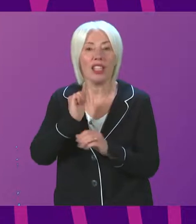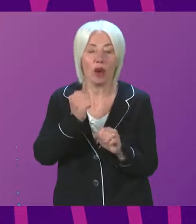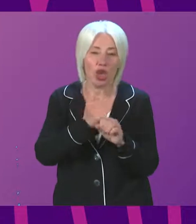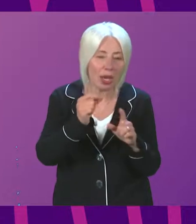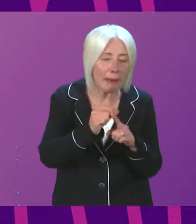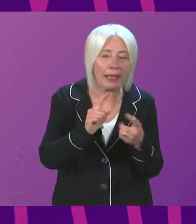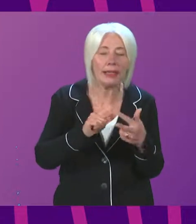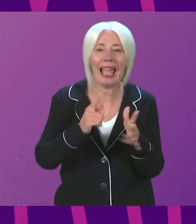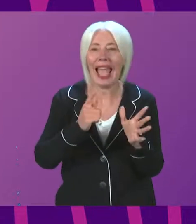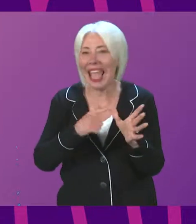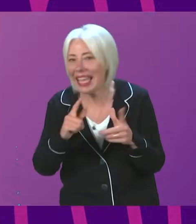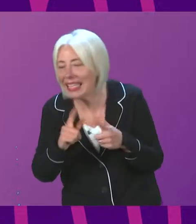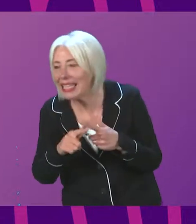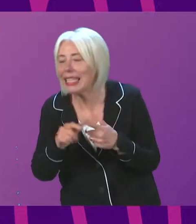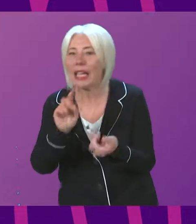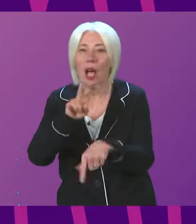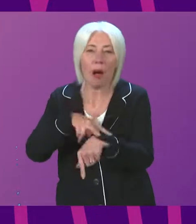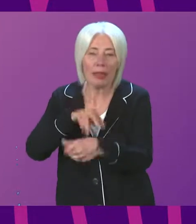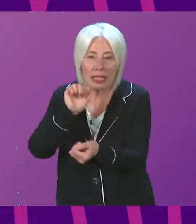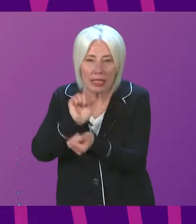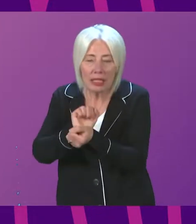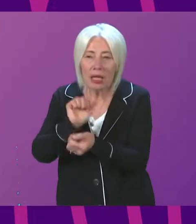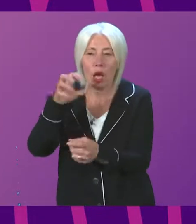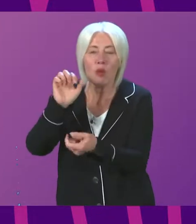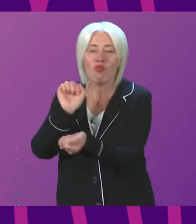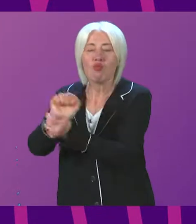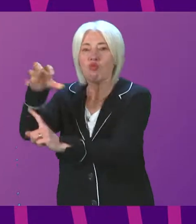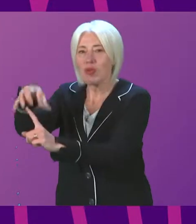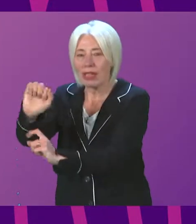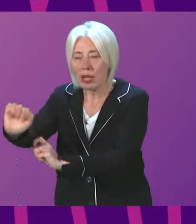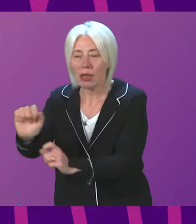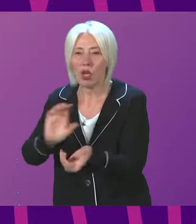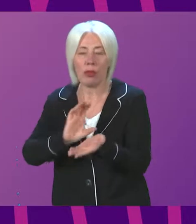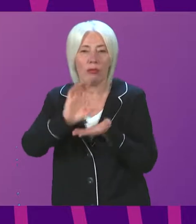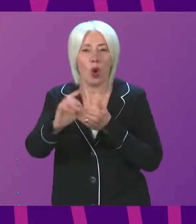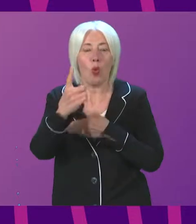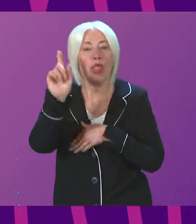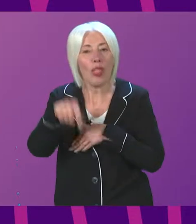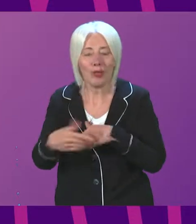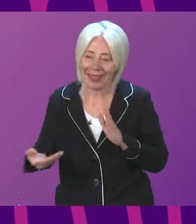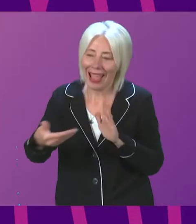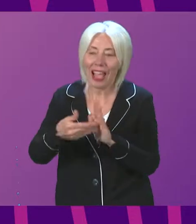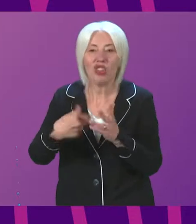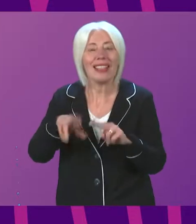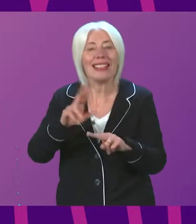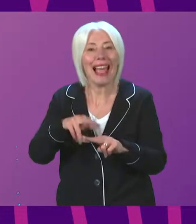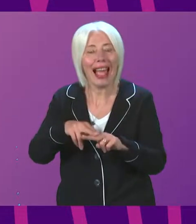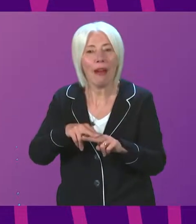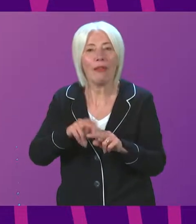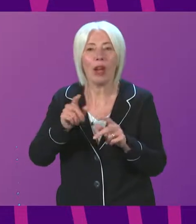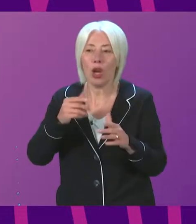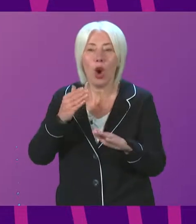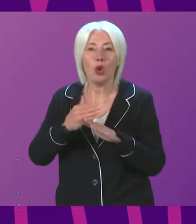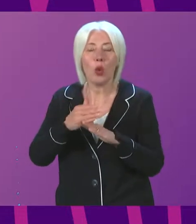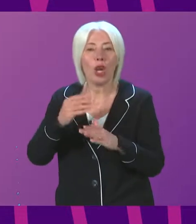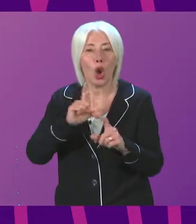practices, police station custody suites, prisons. We are funding 1,000 additional staff to be in community